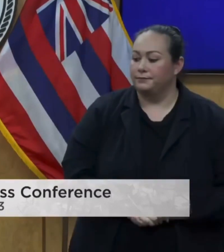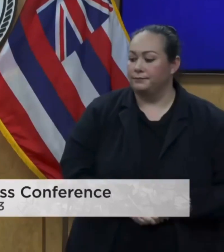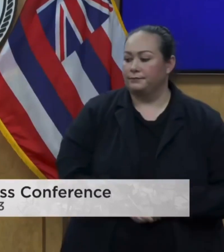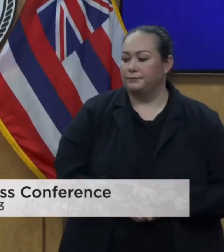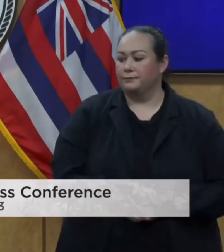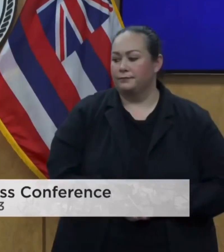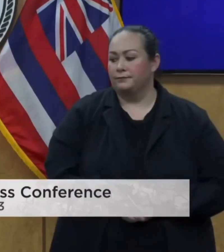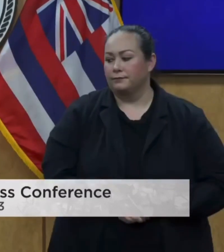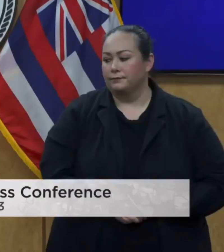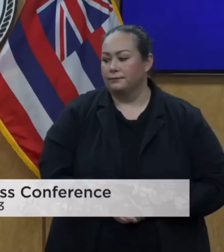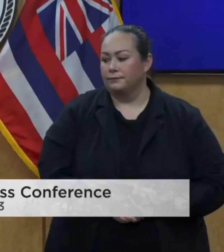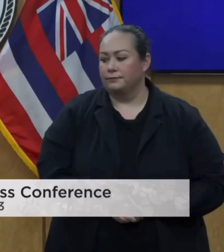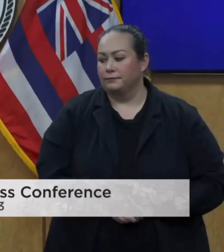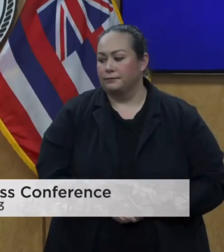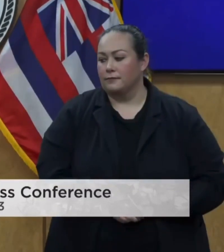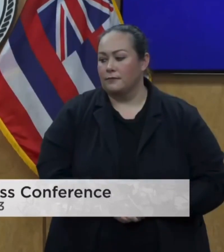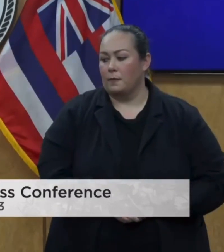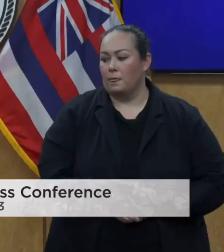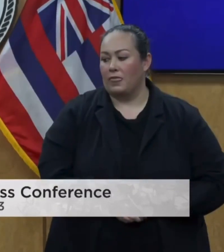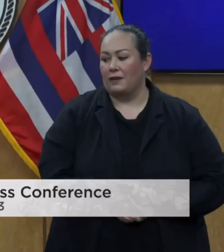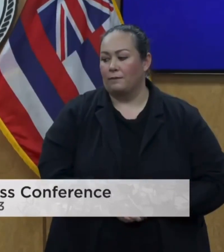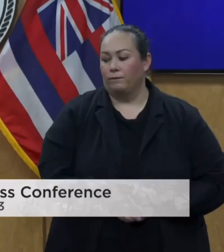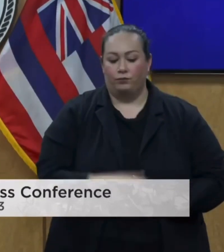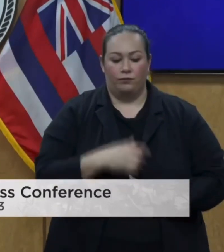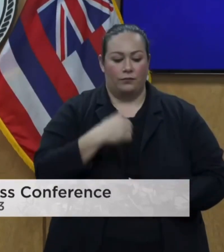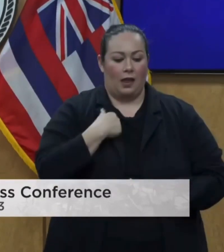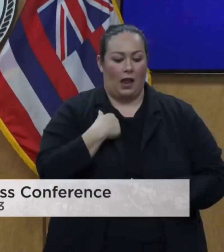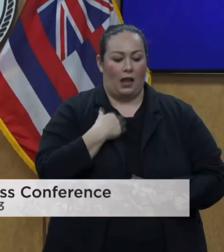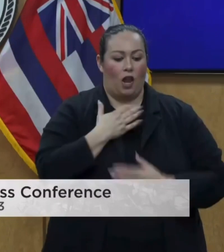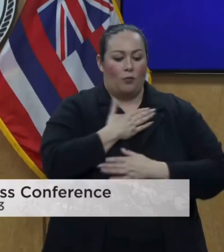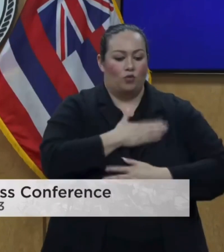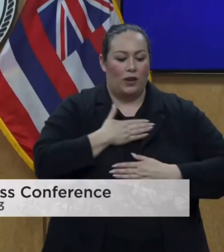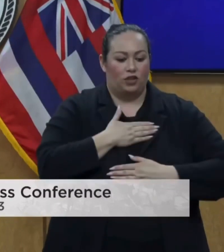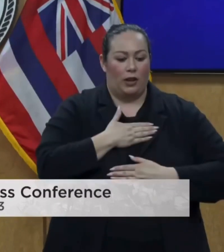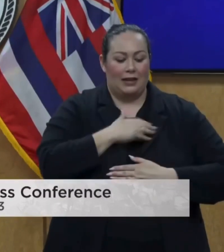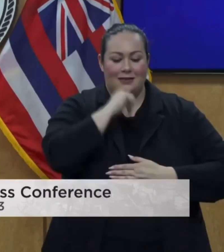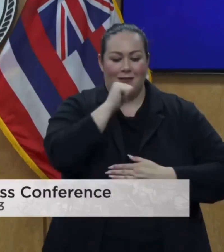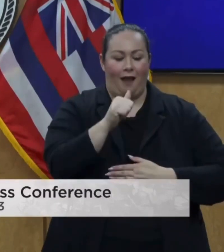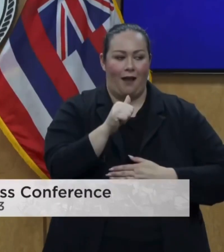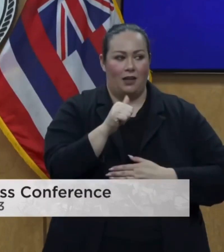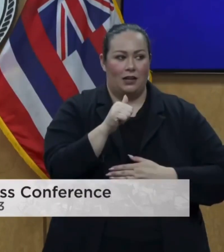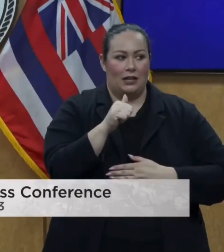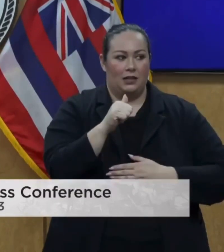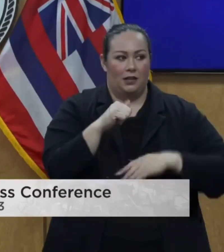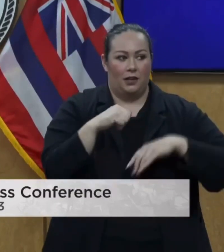So I appreciate the non-debate questions.